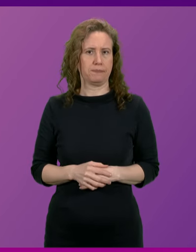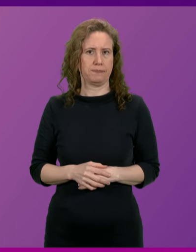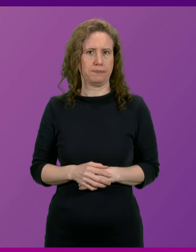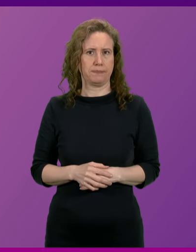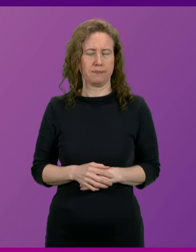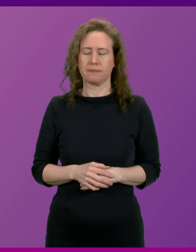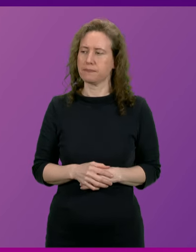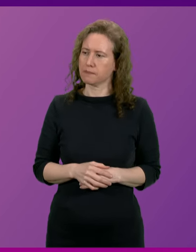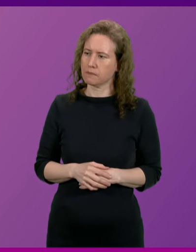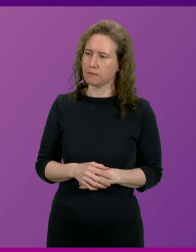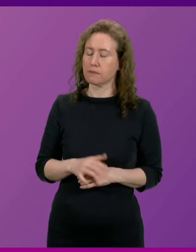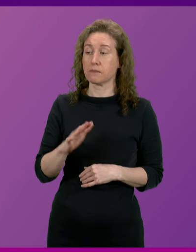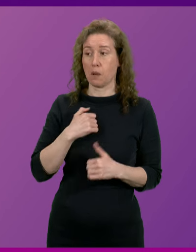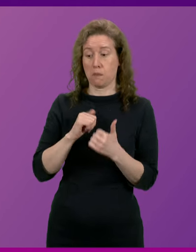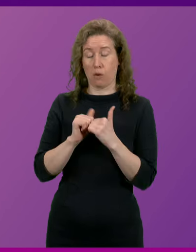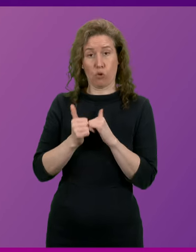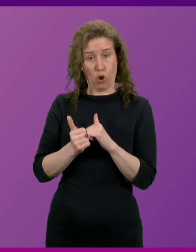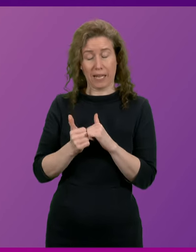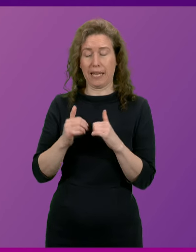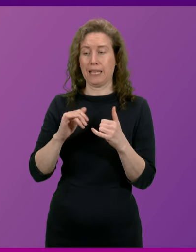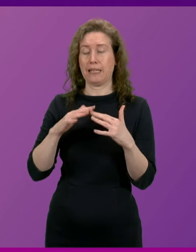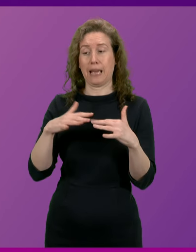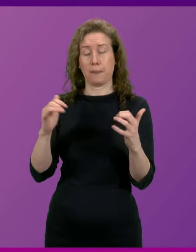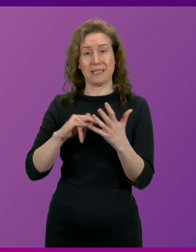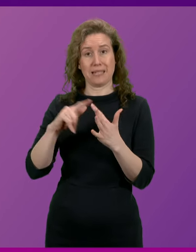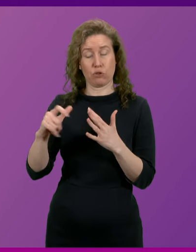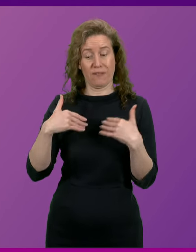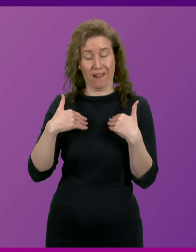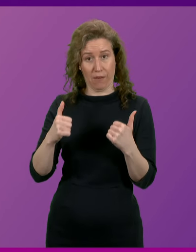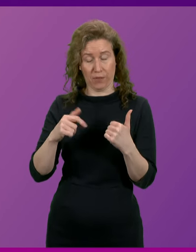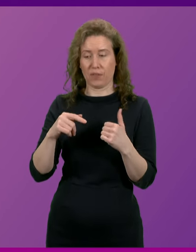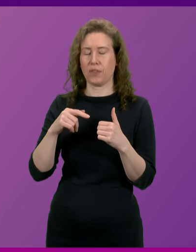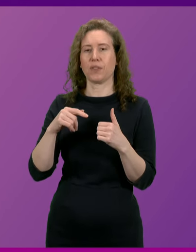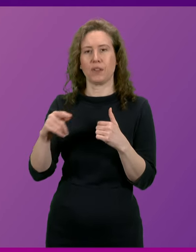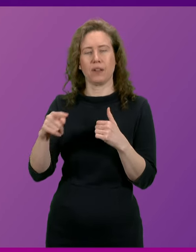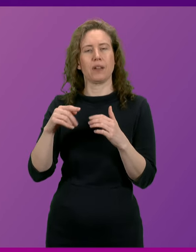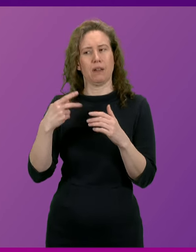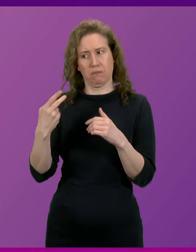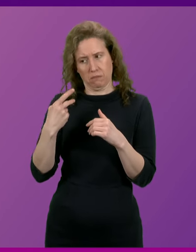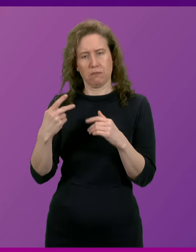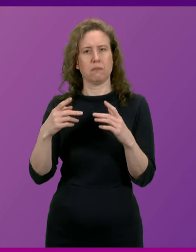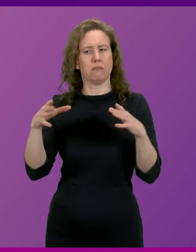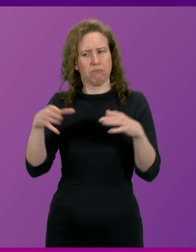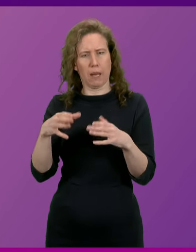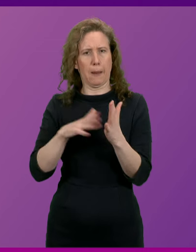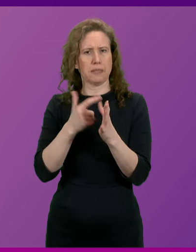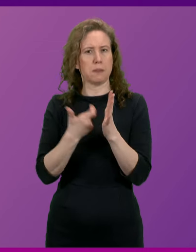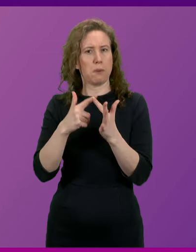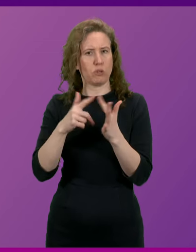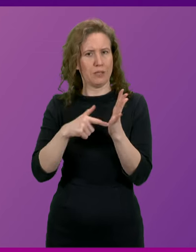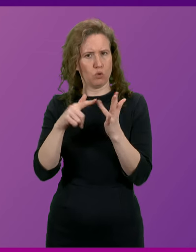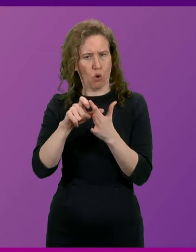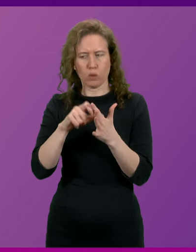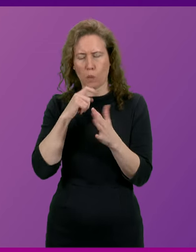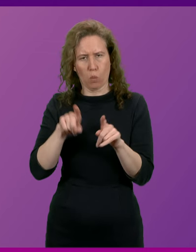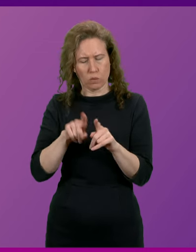Carol My colleague, the Cabinet Secretary for Health and Marie Todd, indeed, will both be meeting with care workers. We